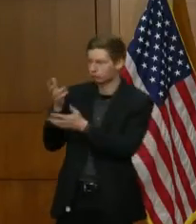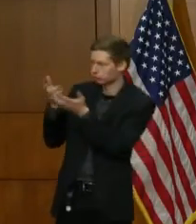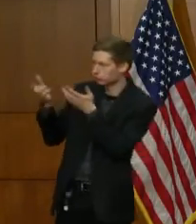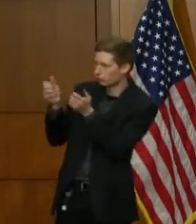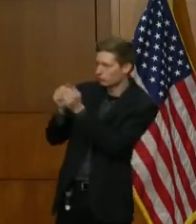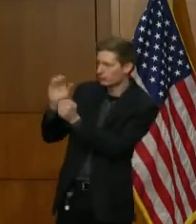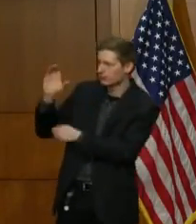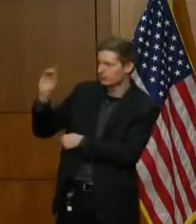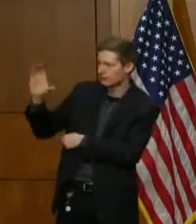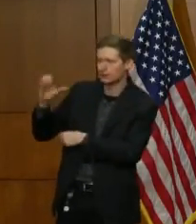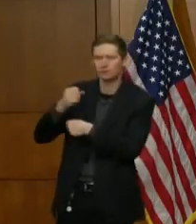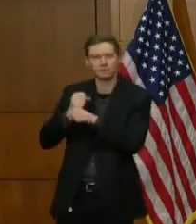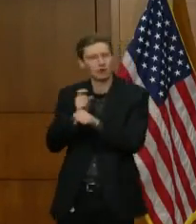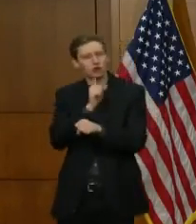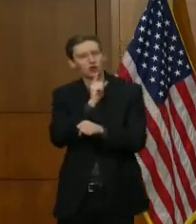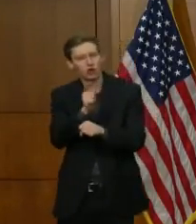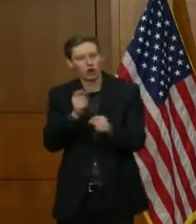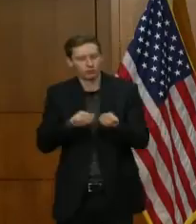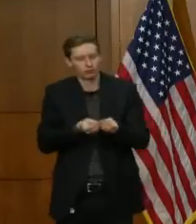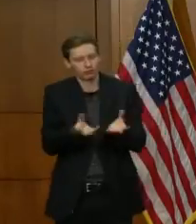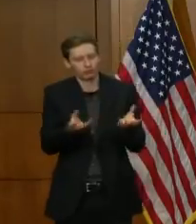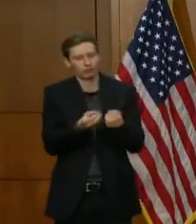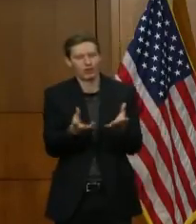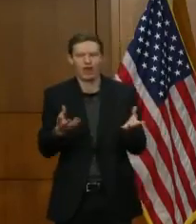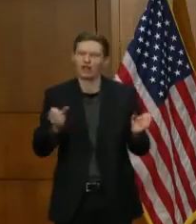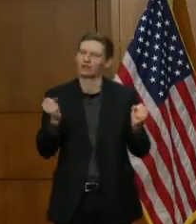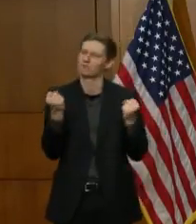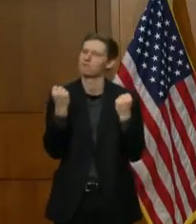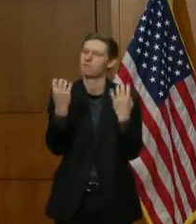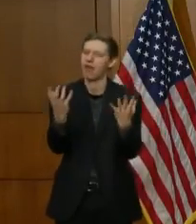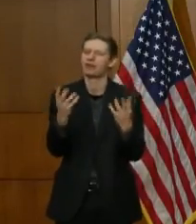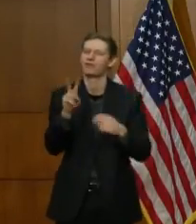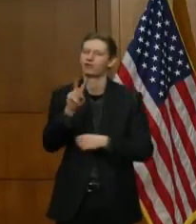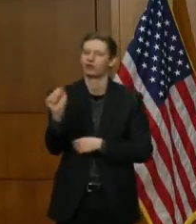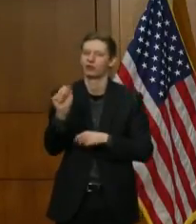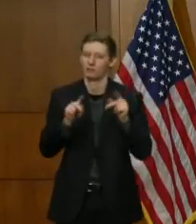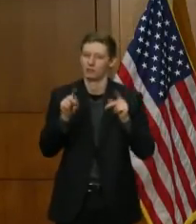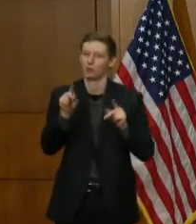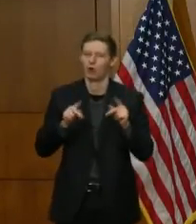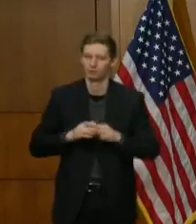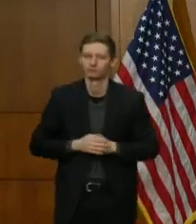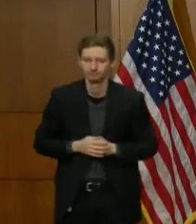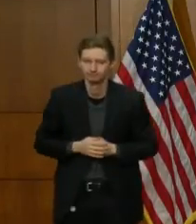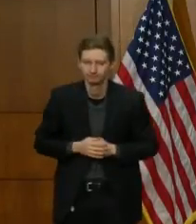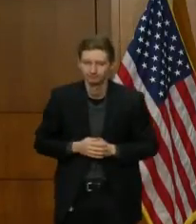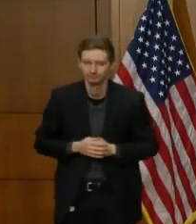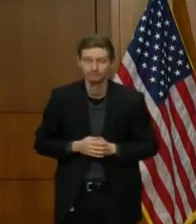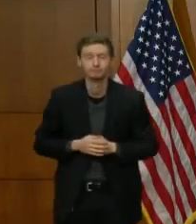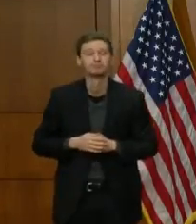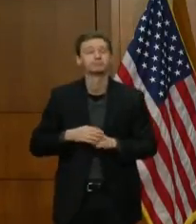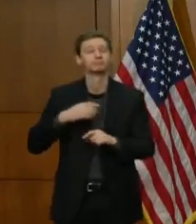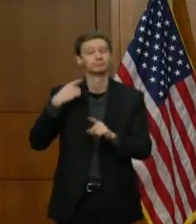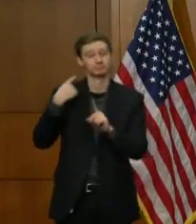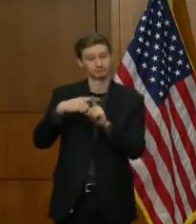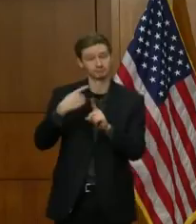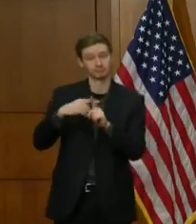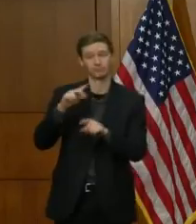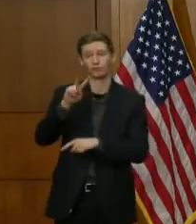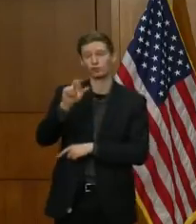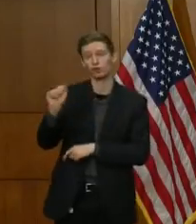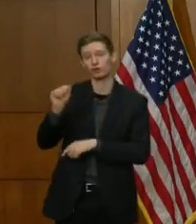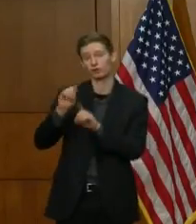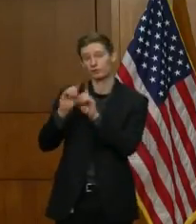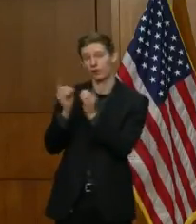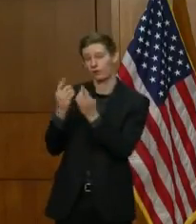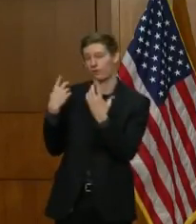many vulnerable Virginians as possible. This is also in addition to the Virginia Department of Health's work